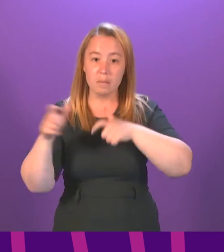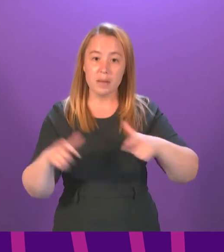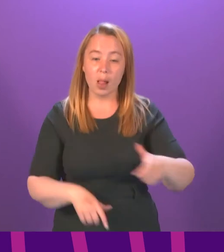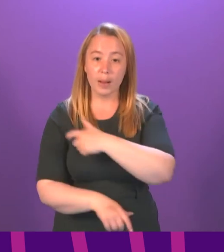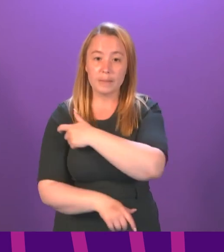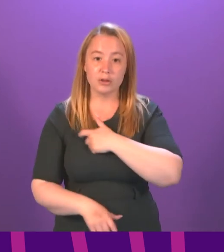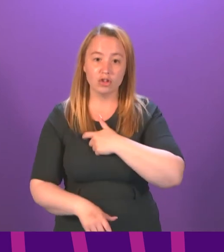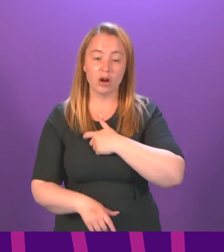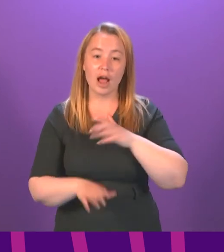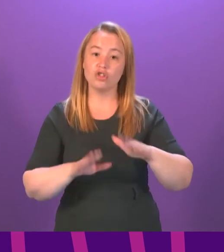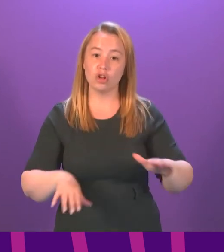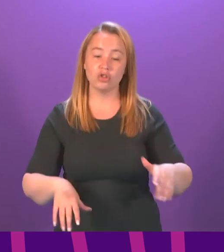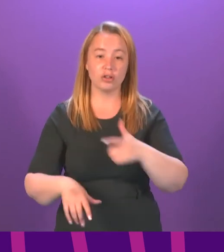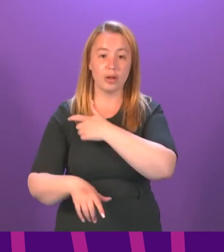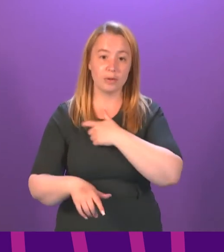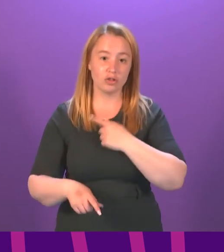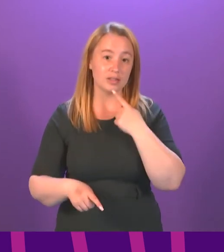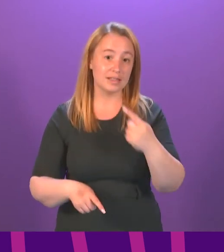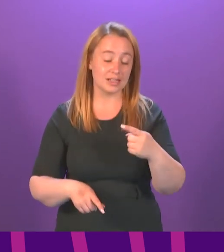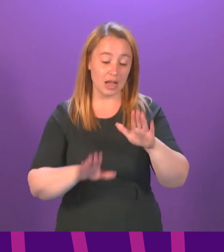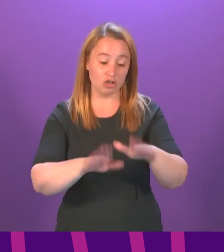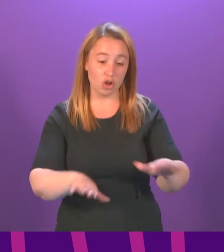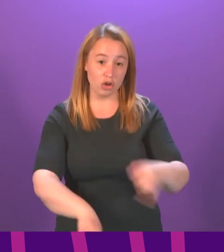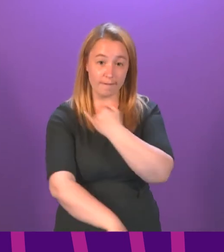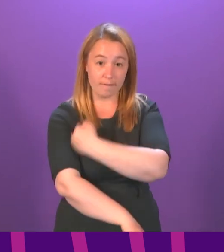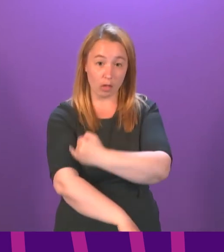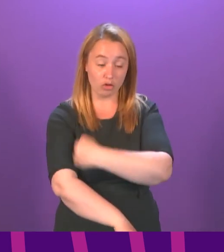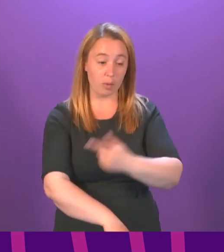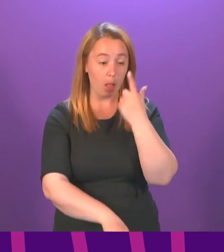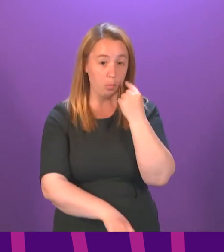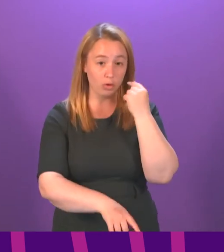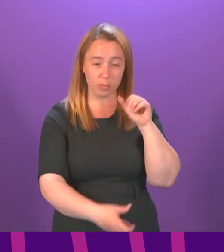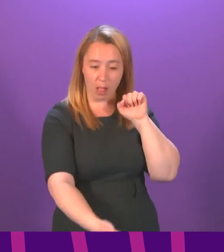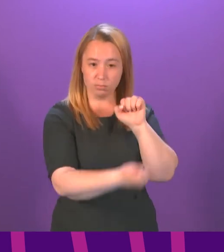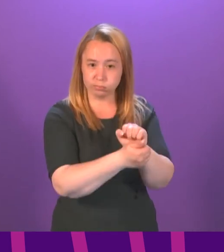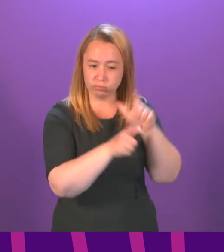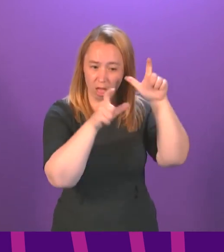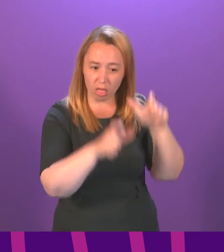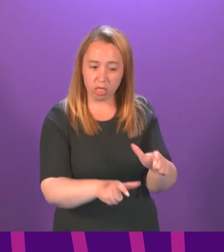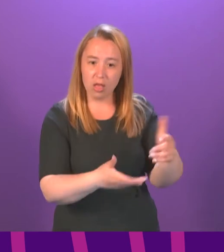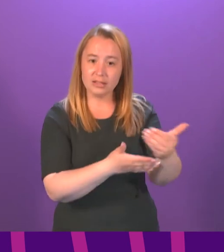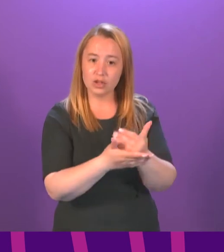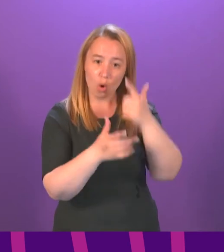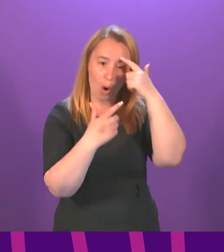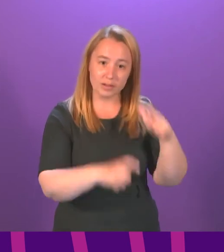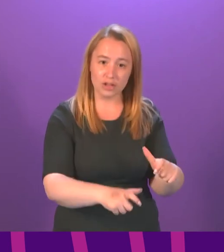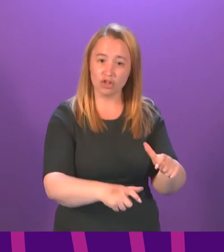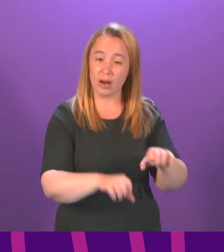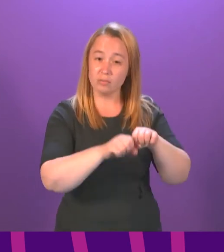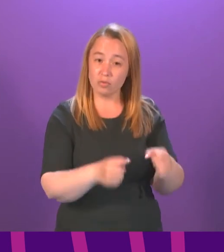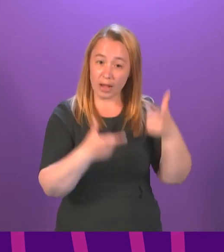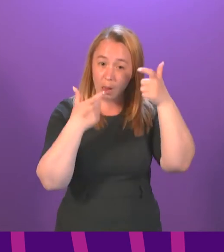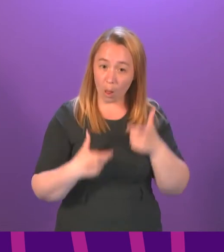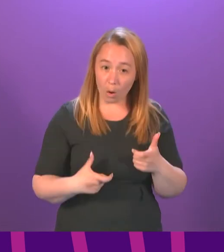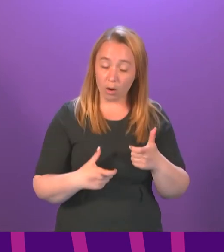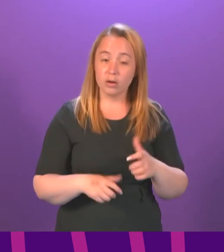which suggests that some at risk children might have been detained unlawfully in secure accommodation. Minister Clare Hawhey.